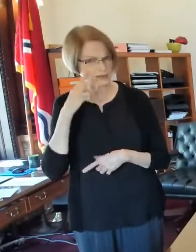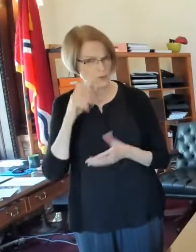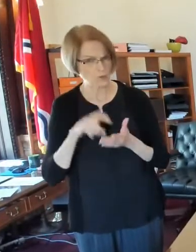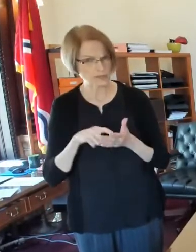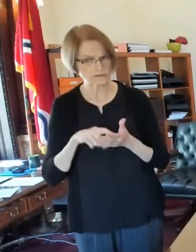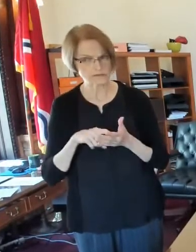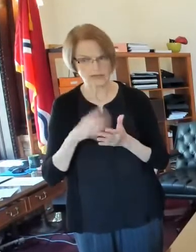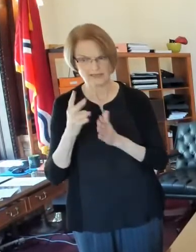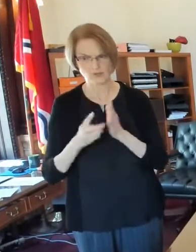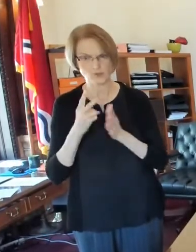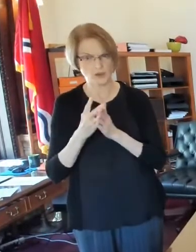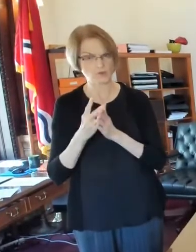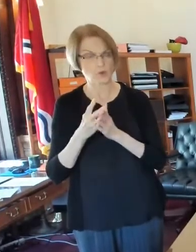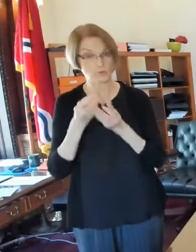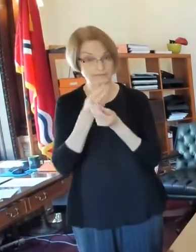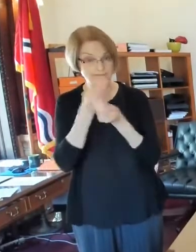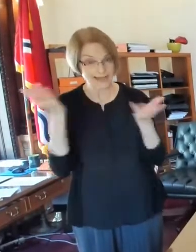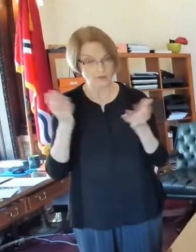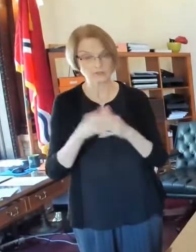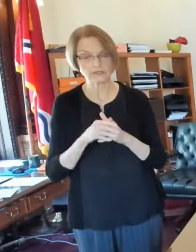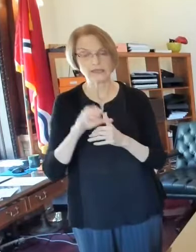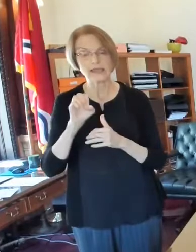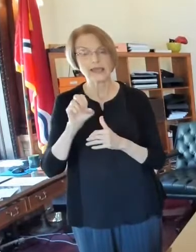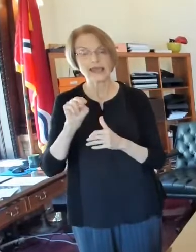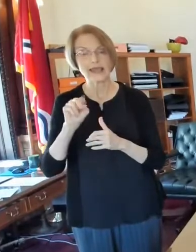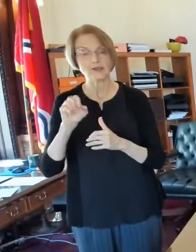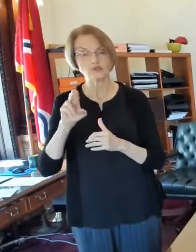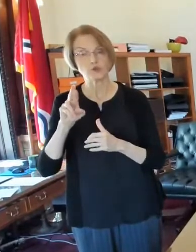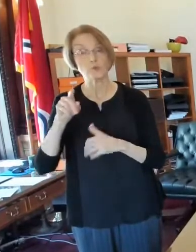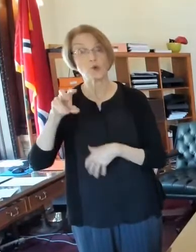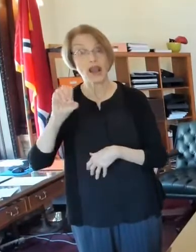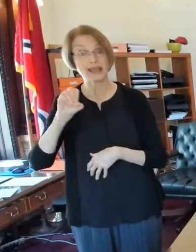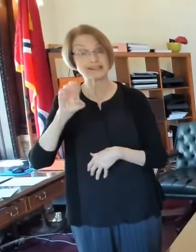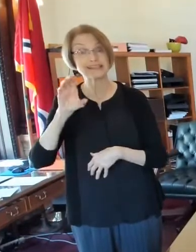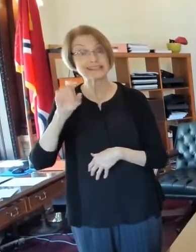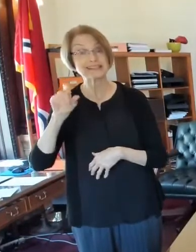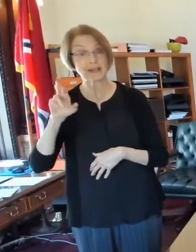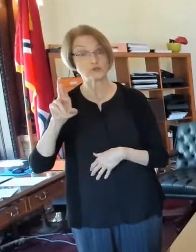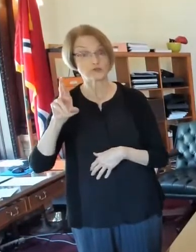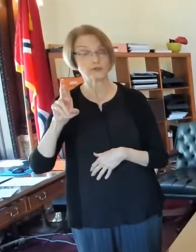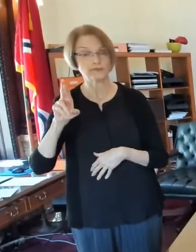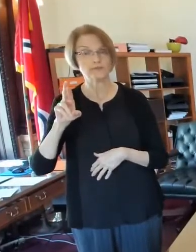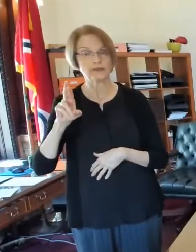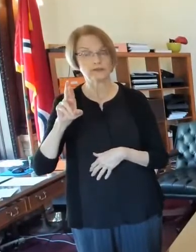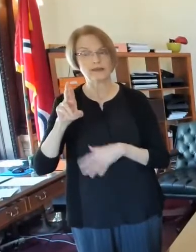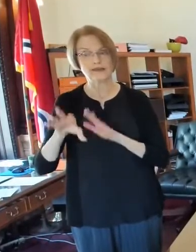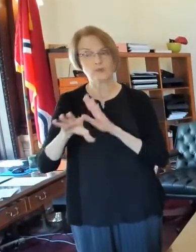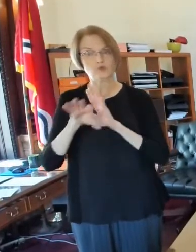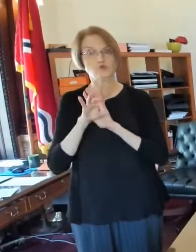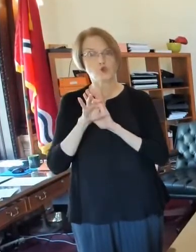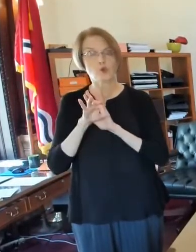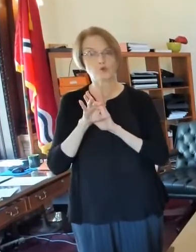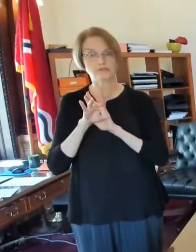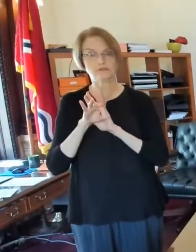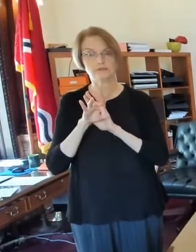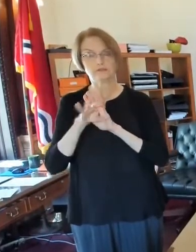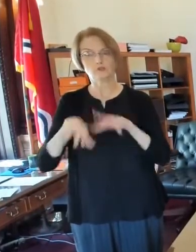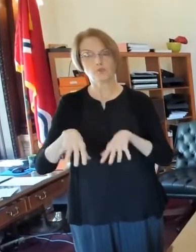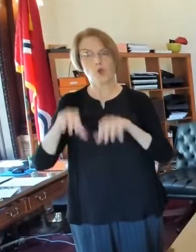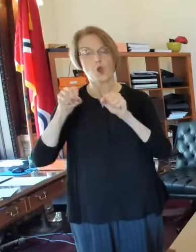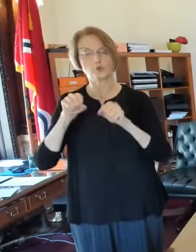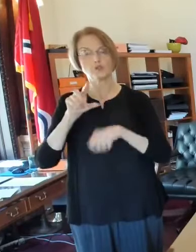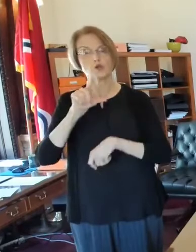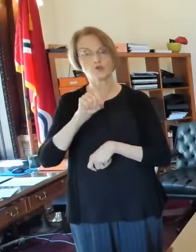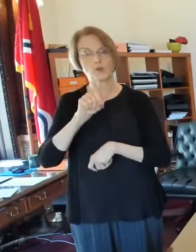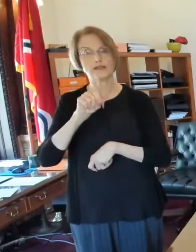went out a couple of hours ago. Uh, the Enterprise Center has, uh, been chosen to be the host of the